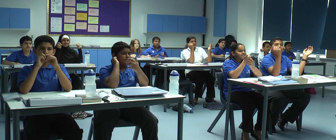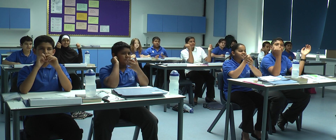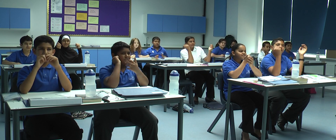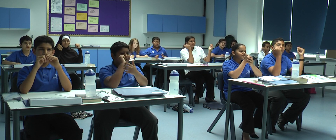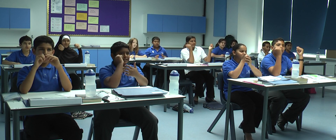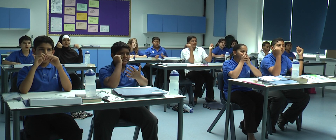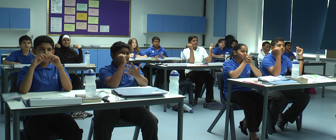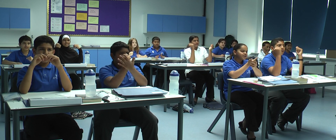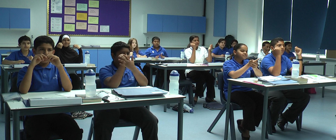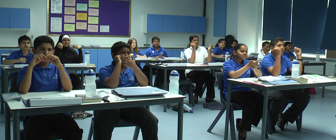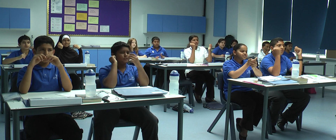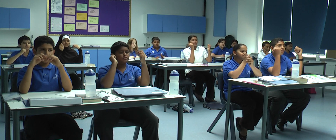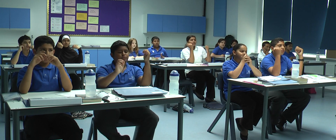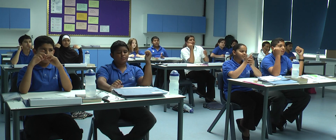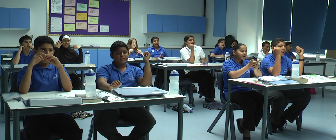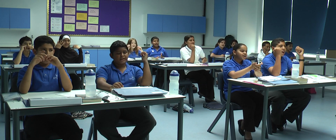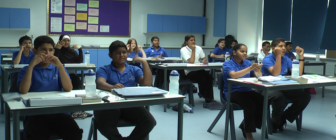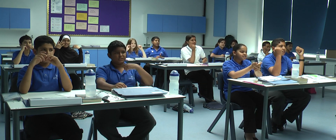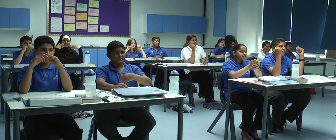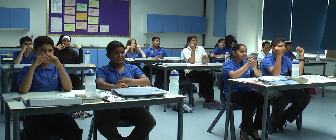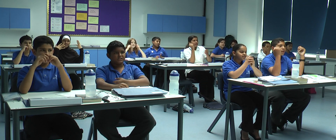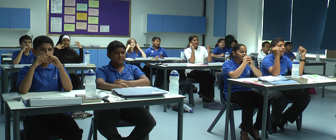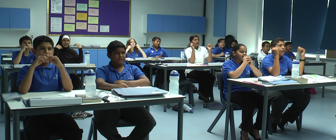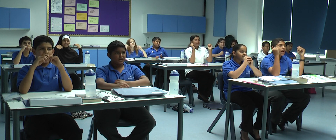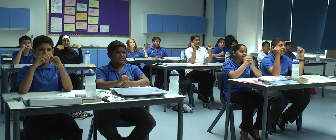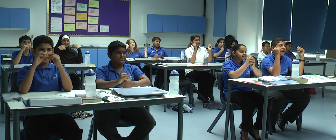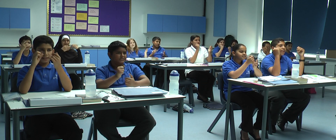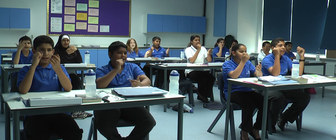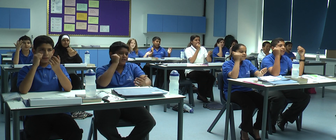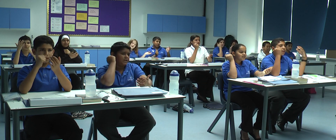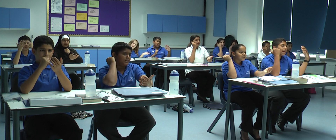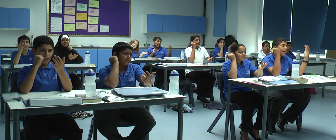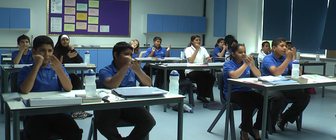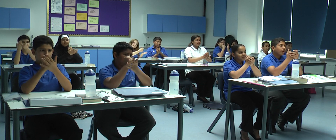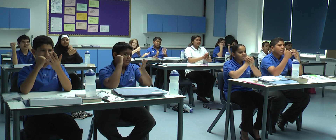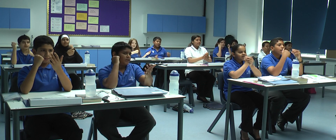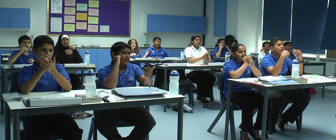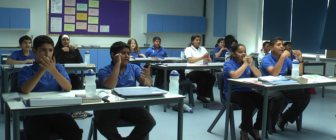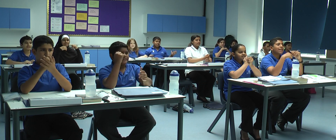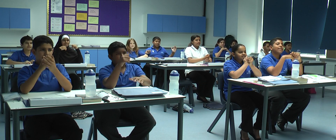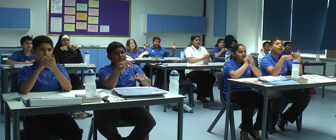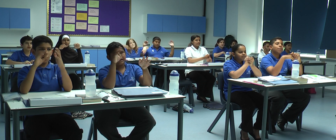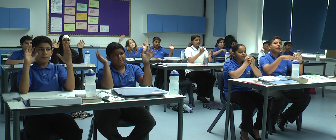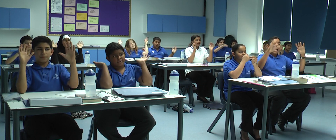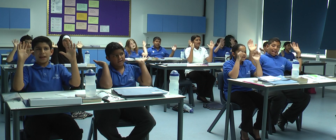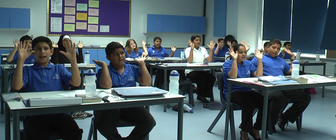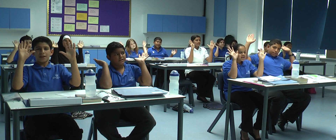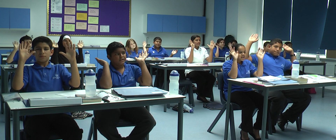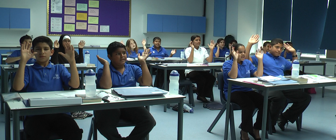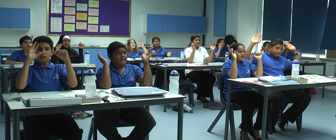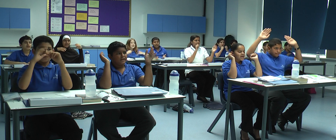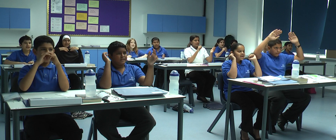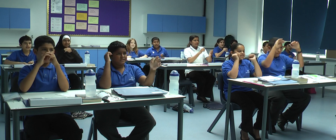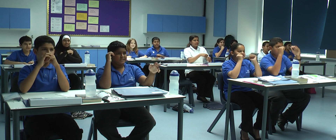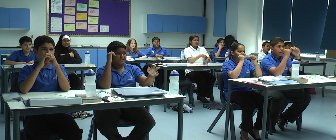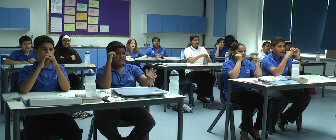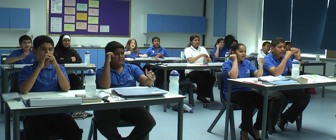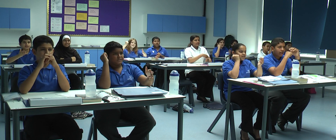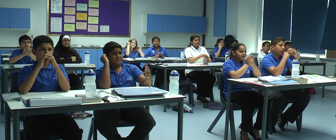sixty-four, seventy-two, eighty. Eight, eighty down here, eighty up there, eighty-eight,